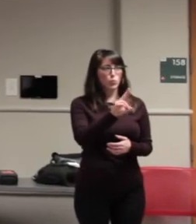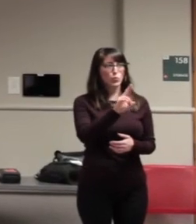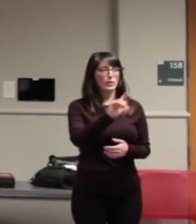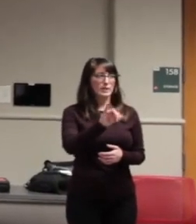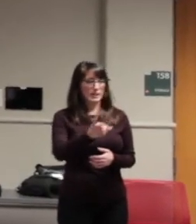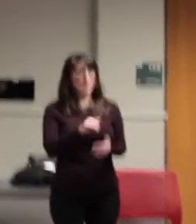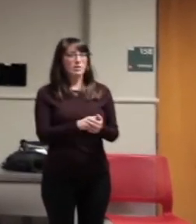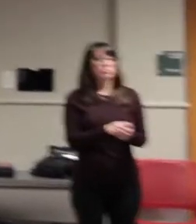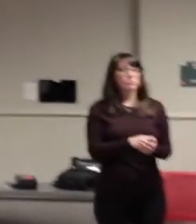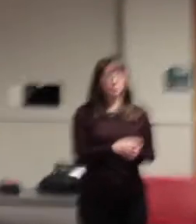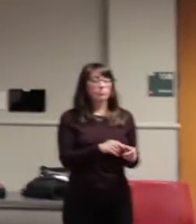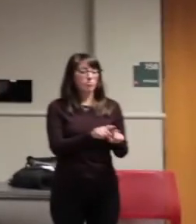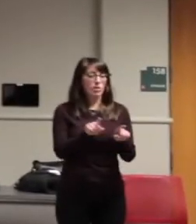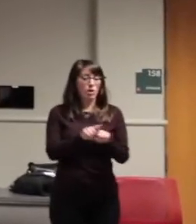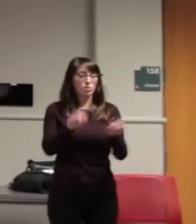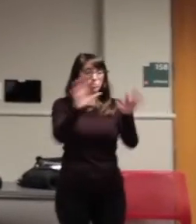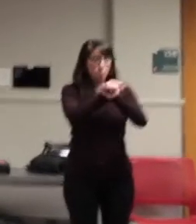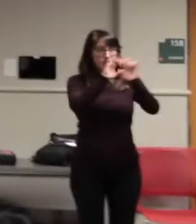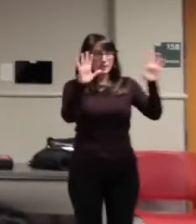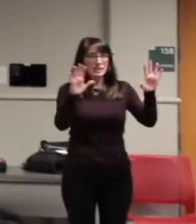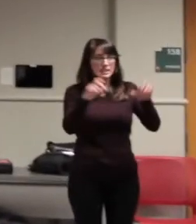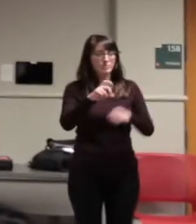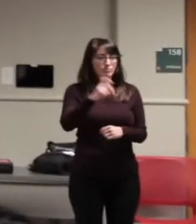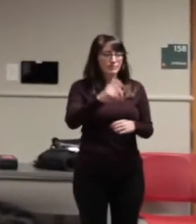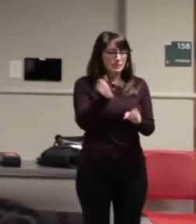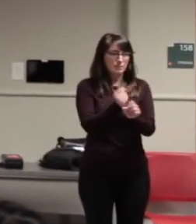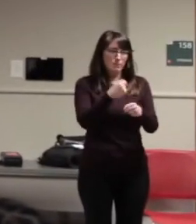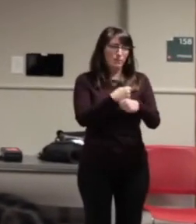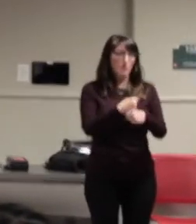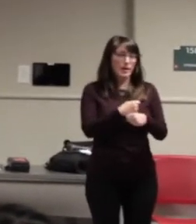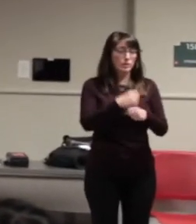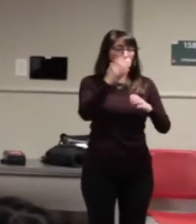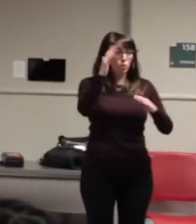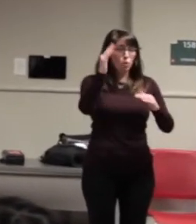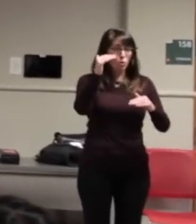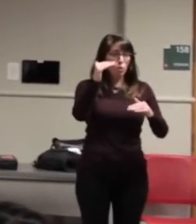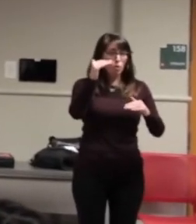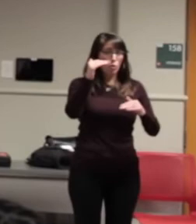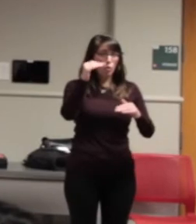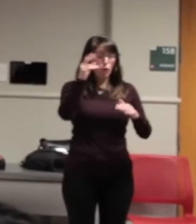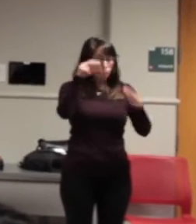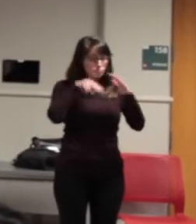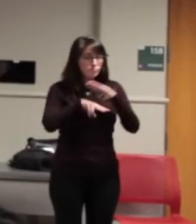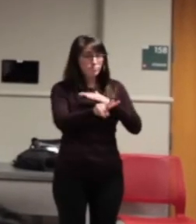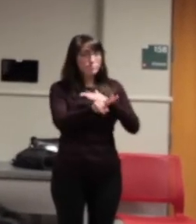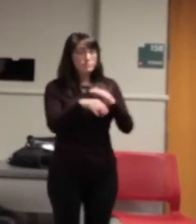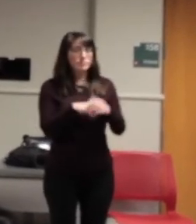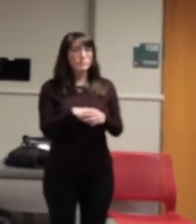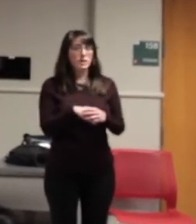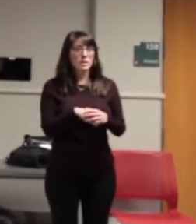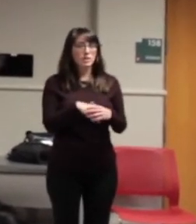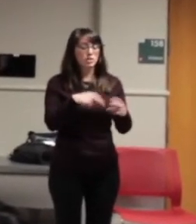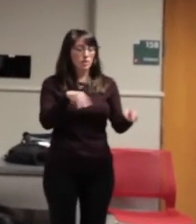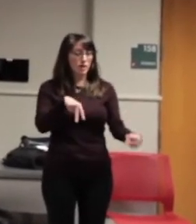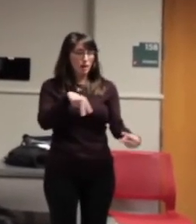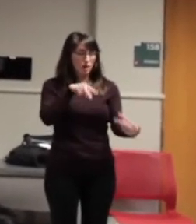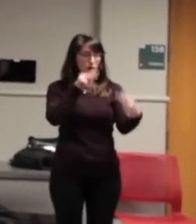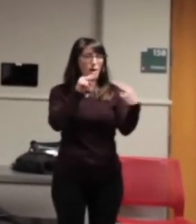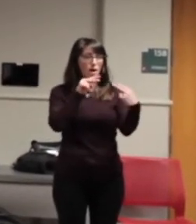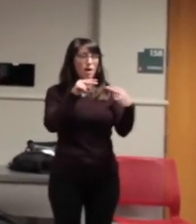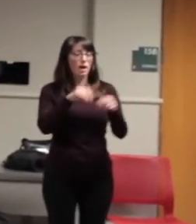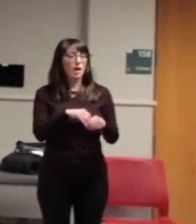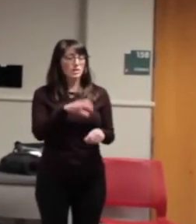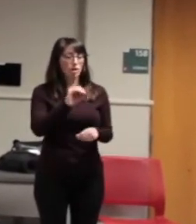Even clarity must be curated. There is hope through the awning. Eyes pulled upward, off buttons